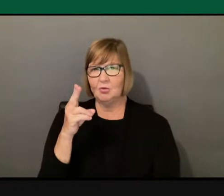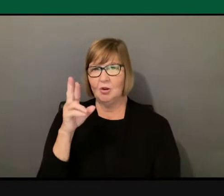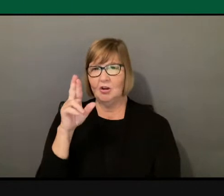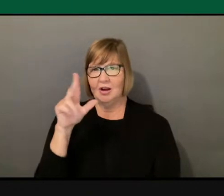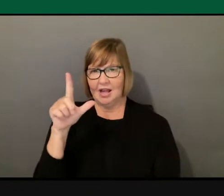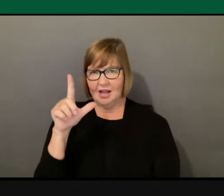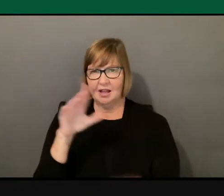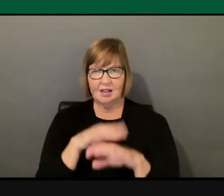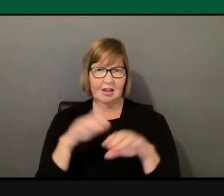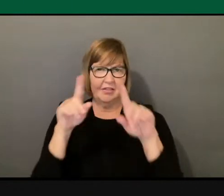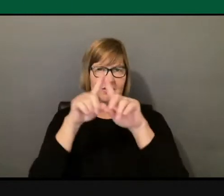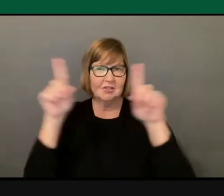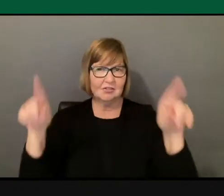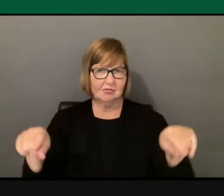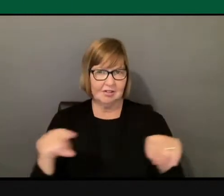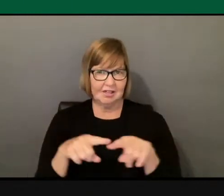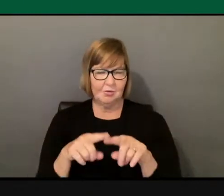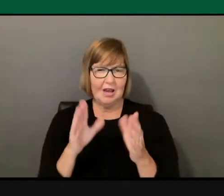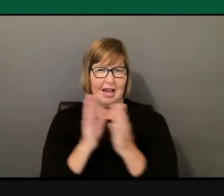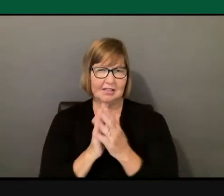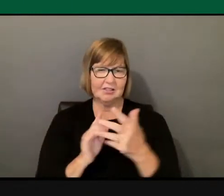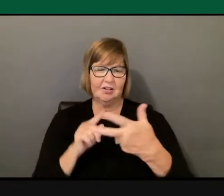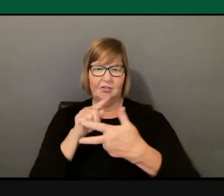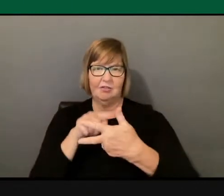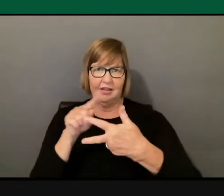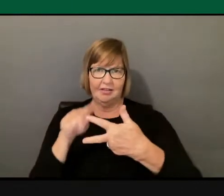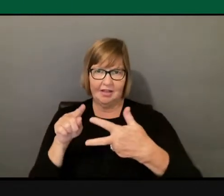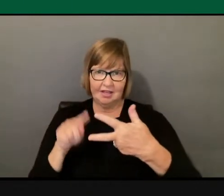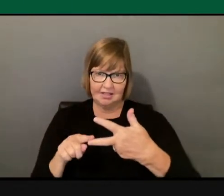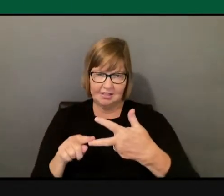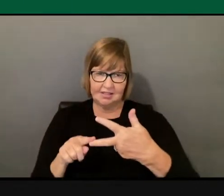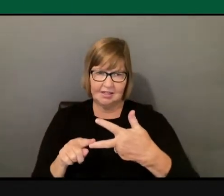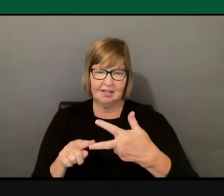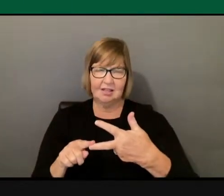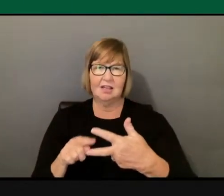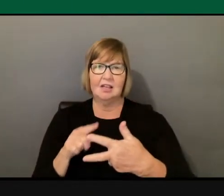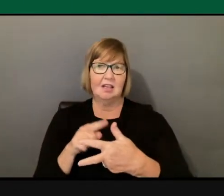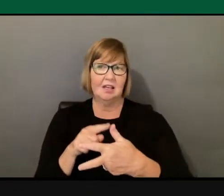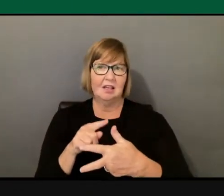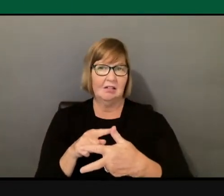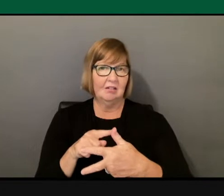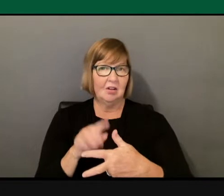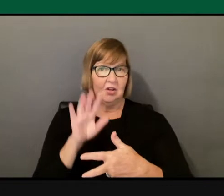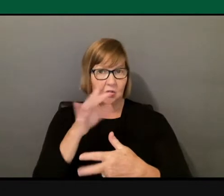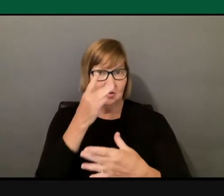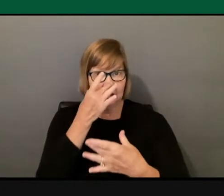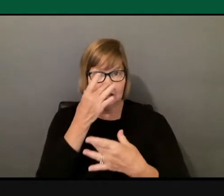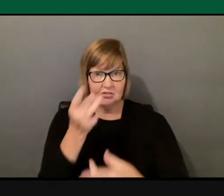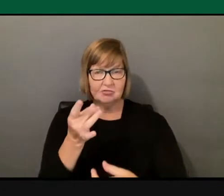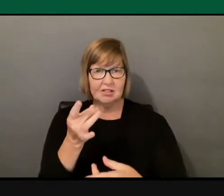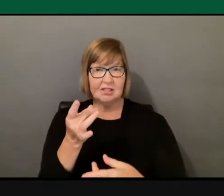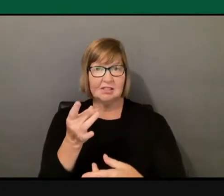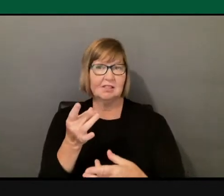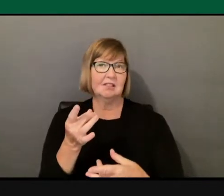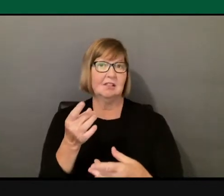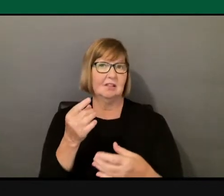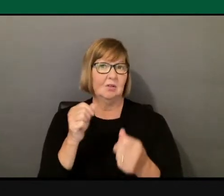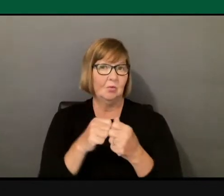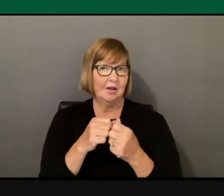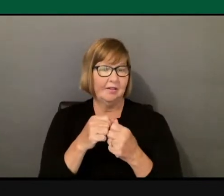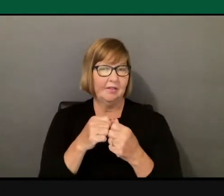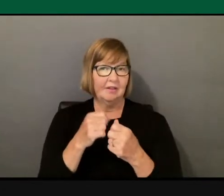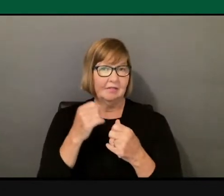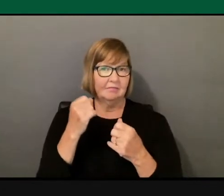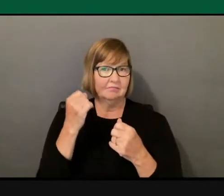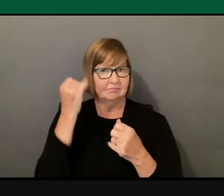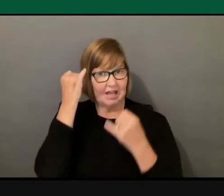will ask three things. First, to indicate your interest in the ideas that were presented by